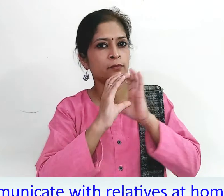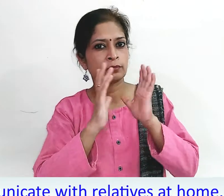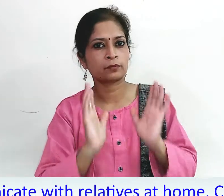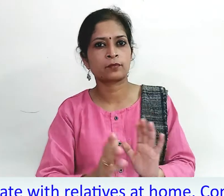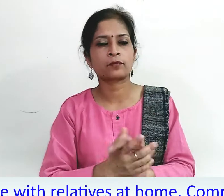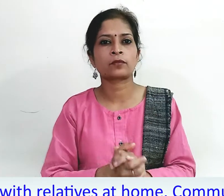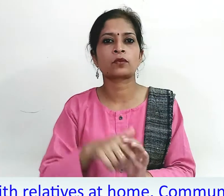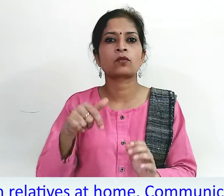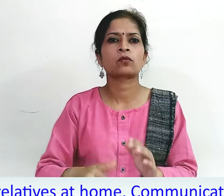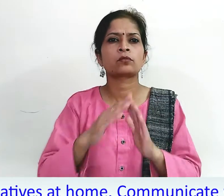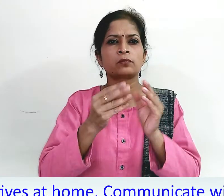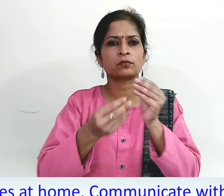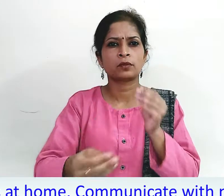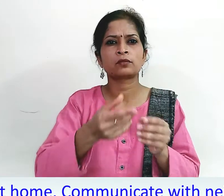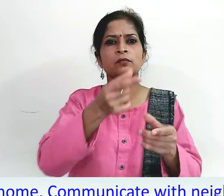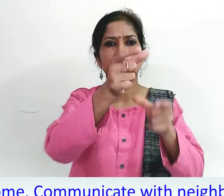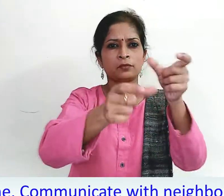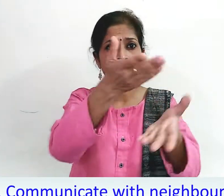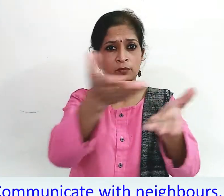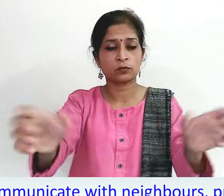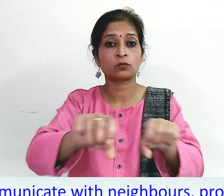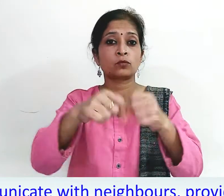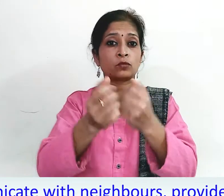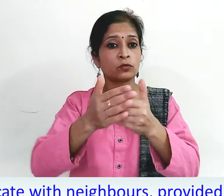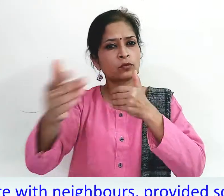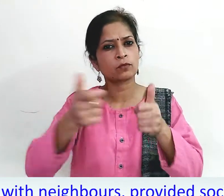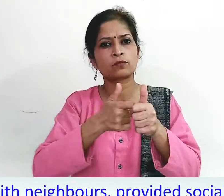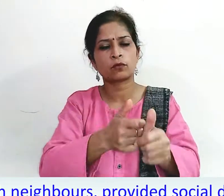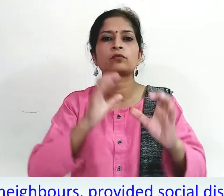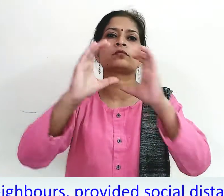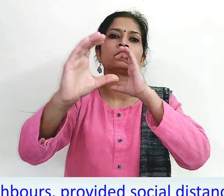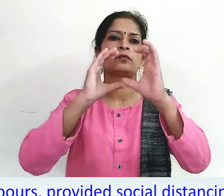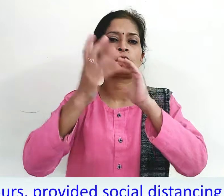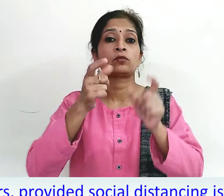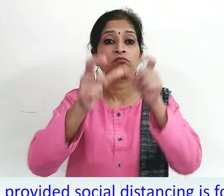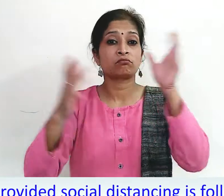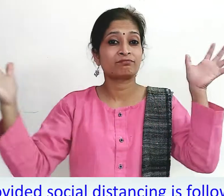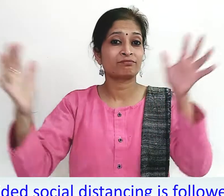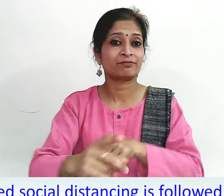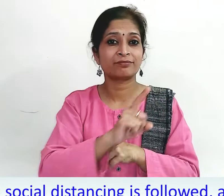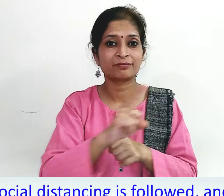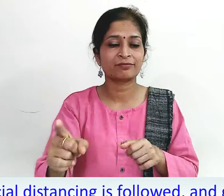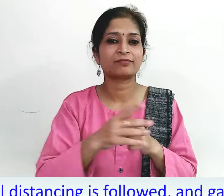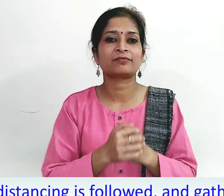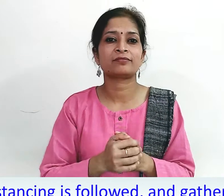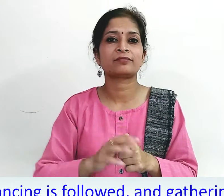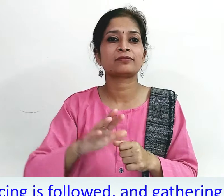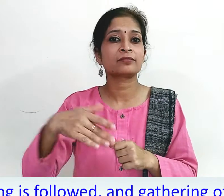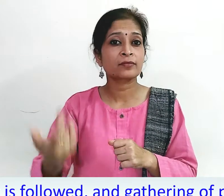Communicate with neighbors provided social distancing is followed and gathering of people is avoided. Provide a